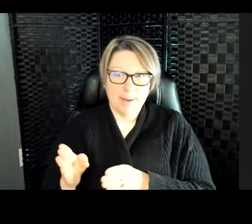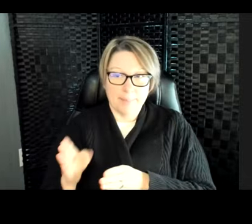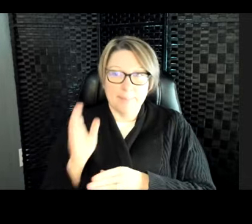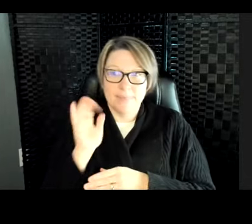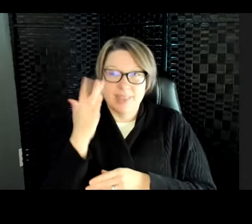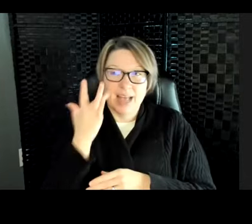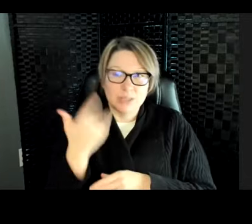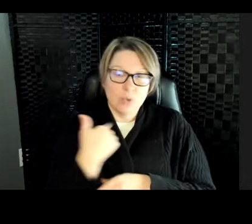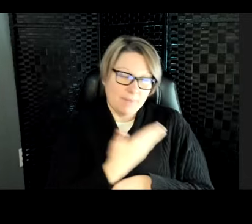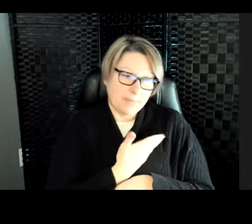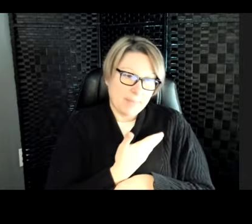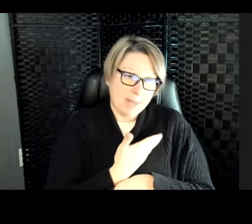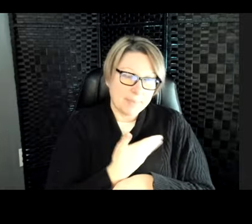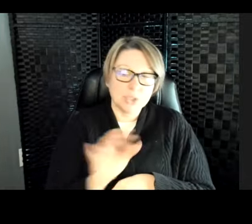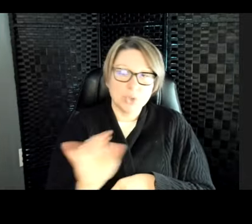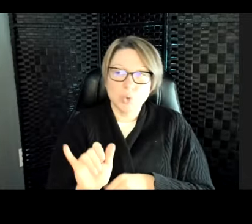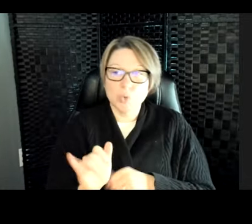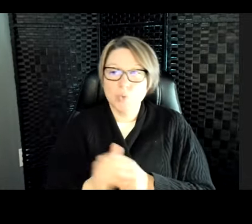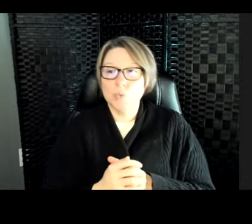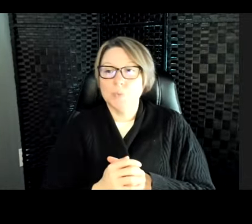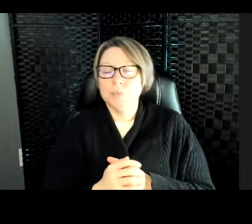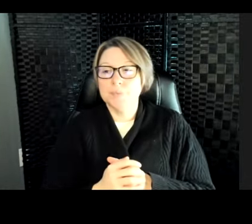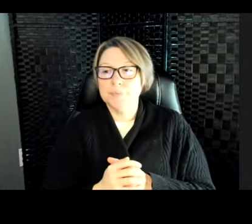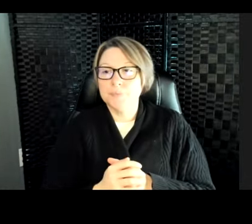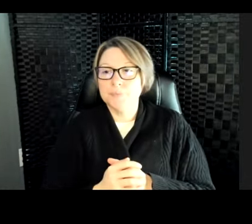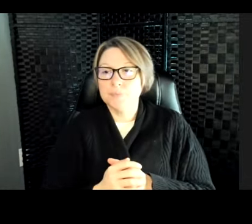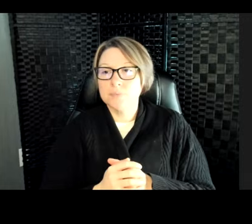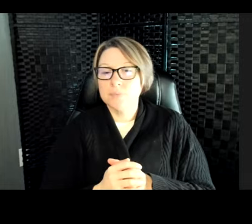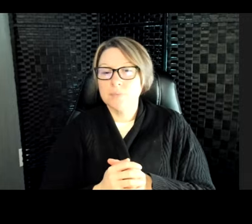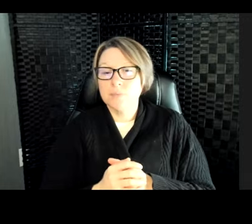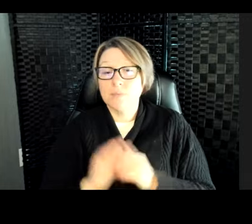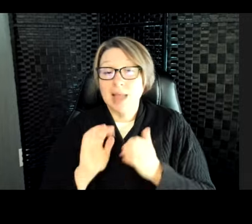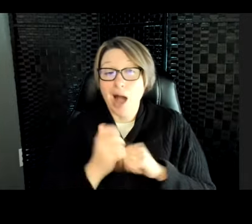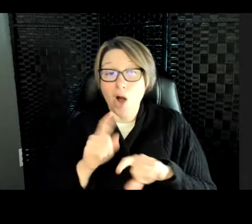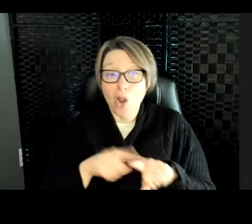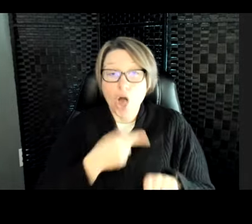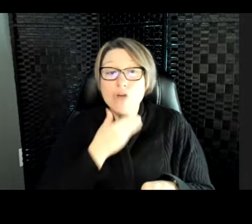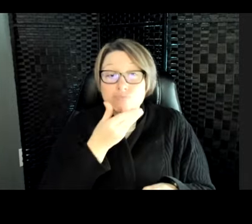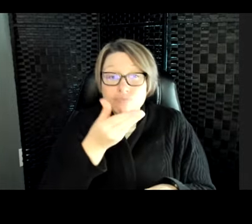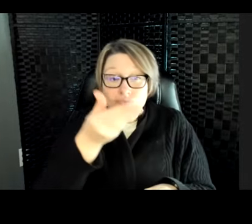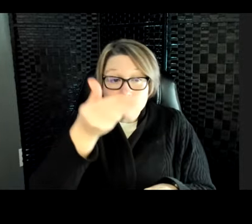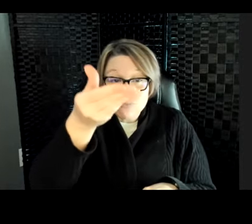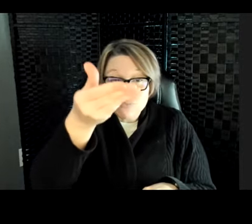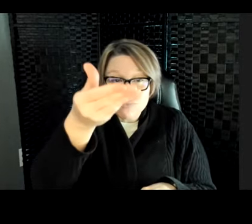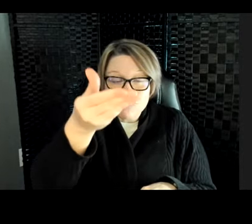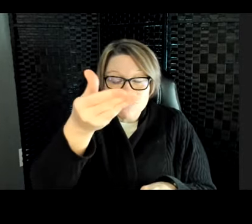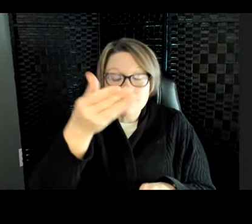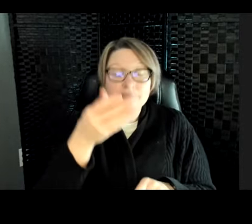here for some of our babies. How long are the necks? The necks can be about